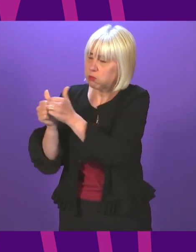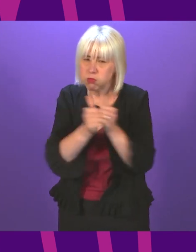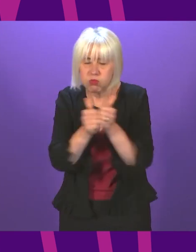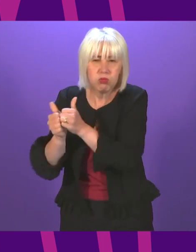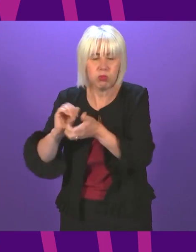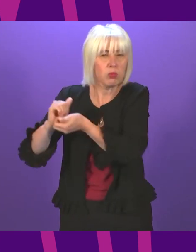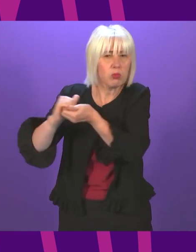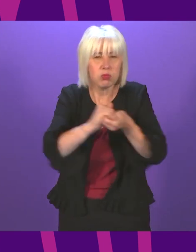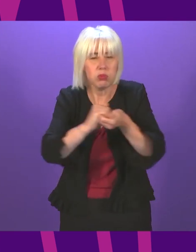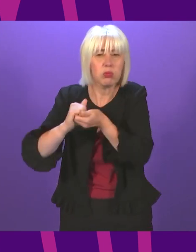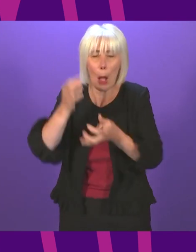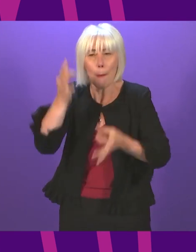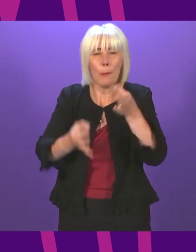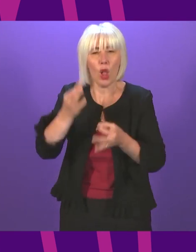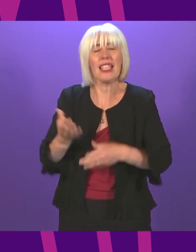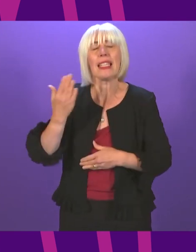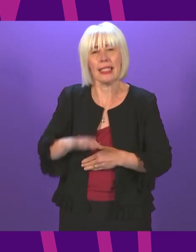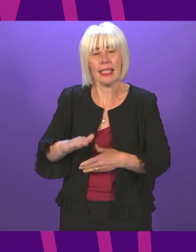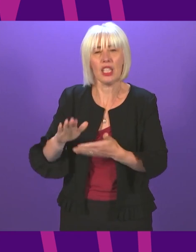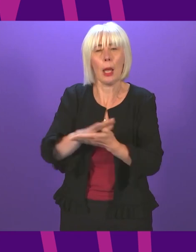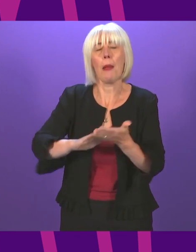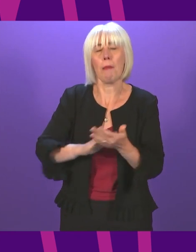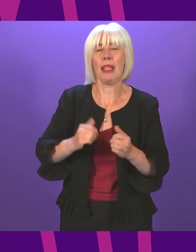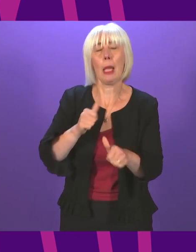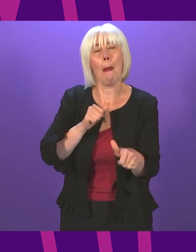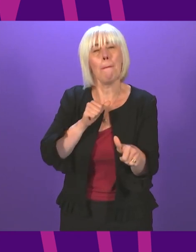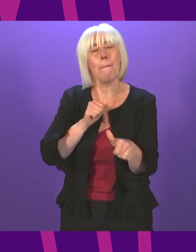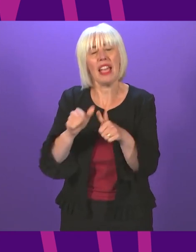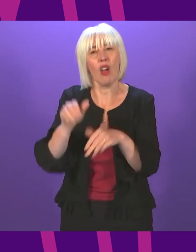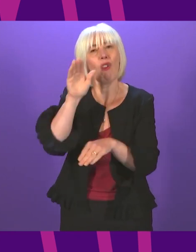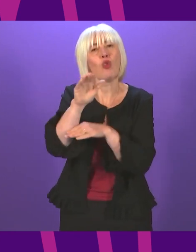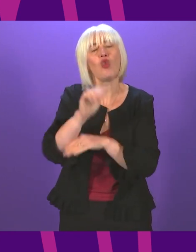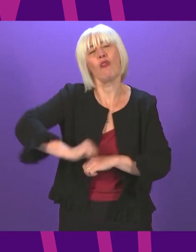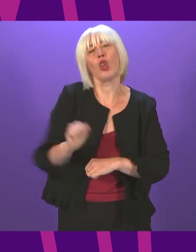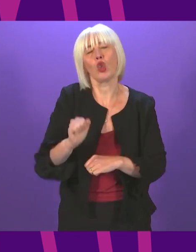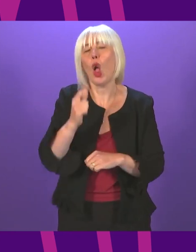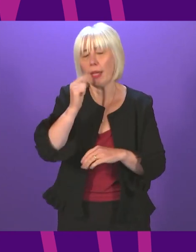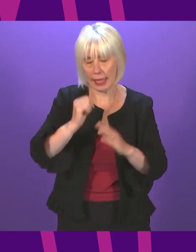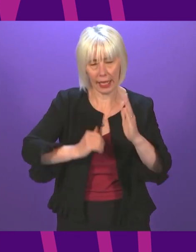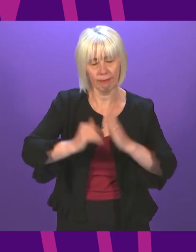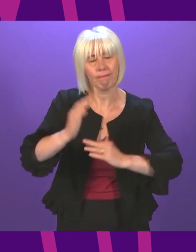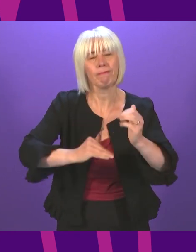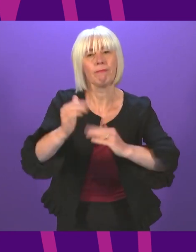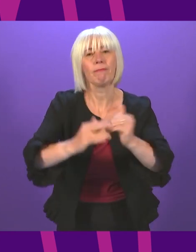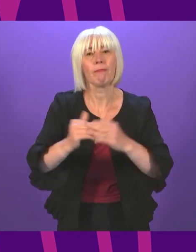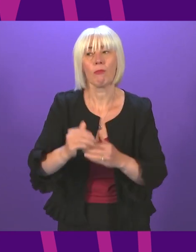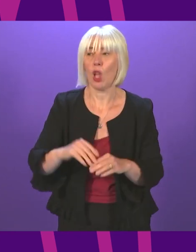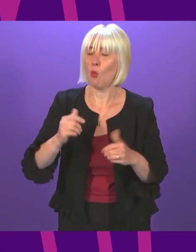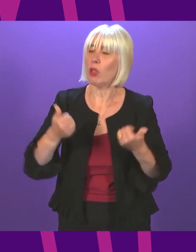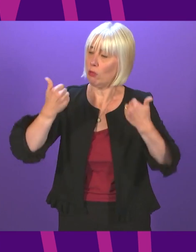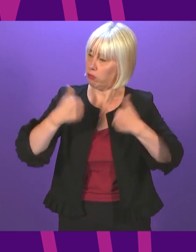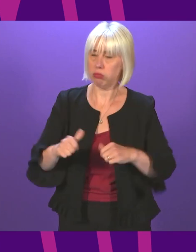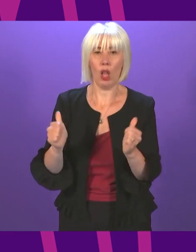needed so that a better Scotland can be built. And we are resolving to spend the next five years working